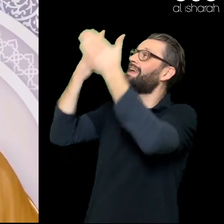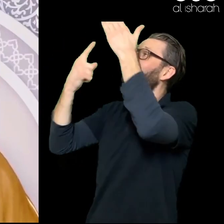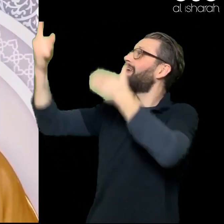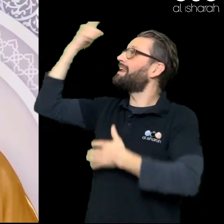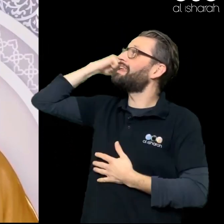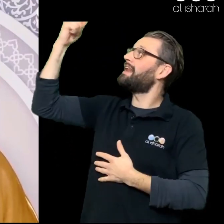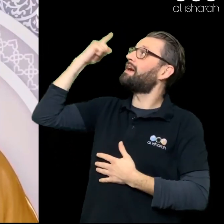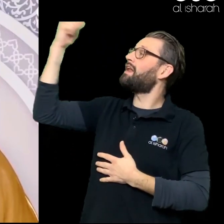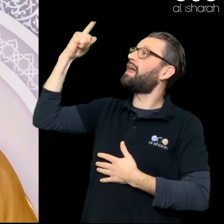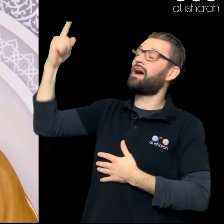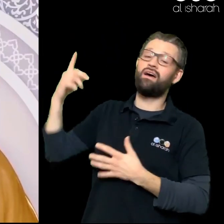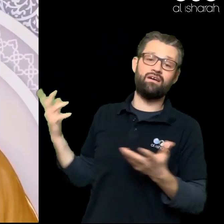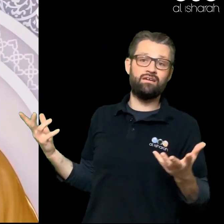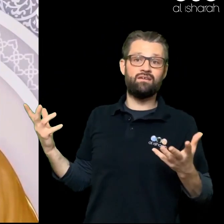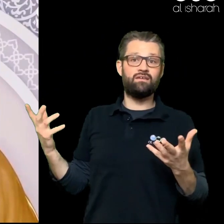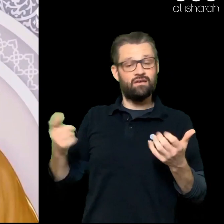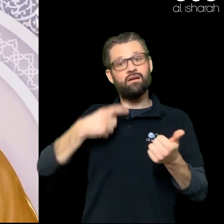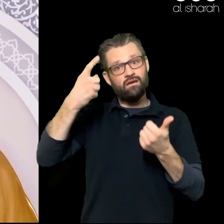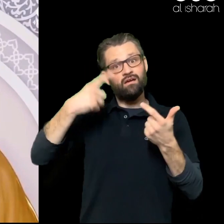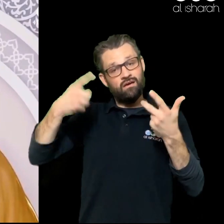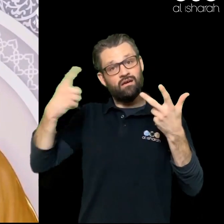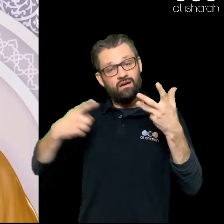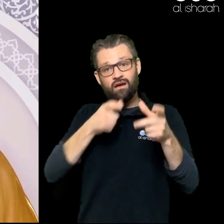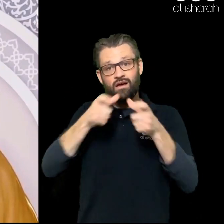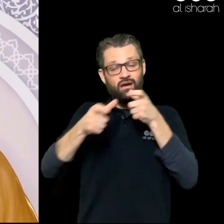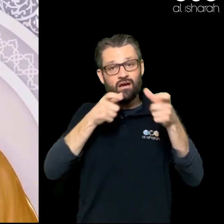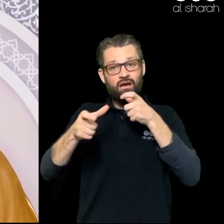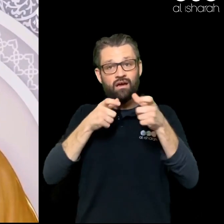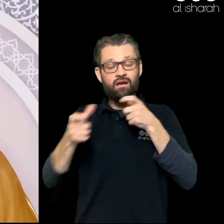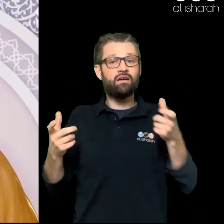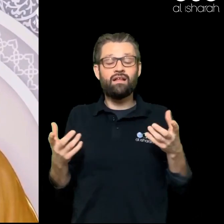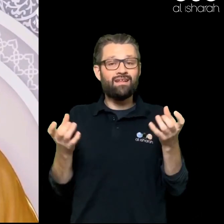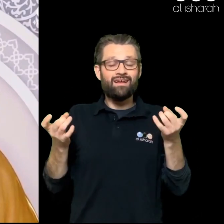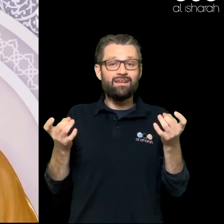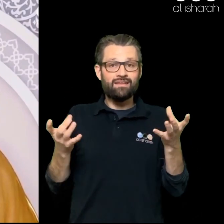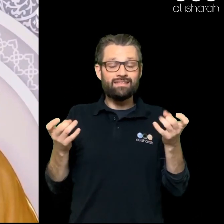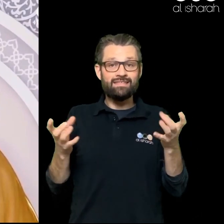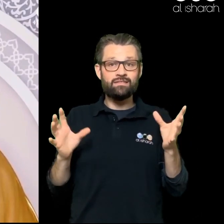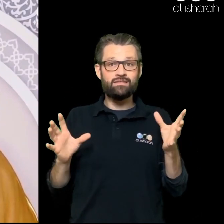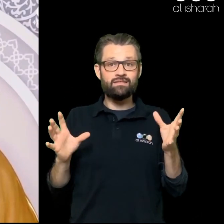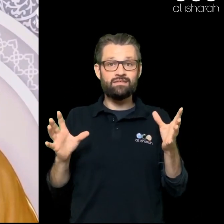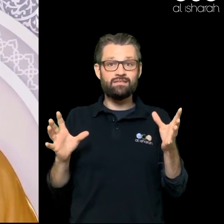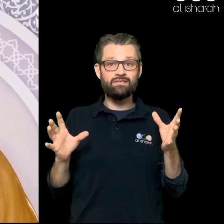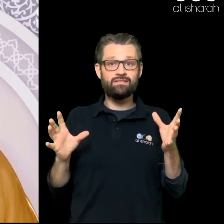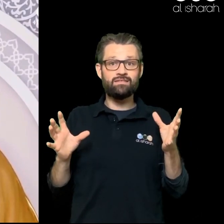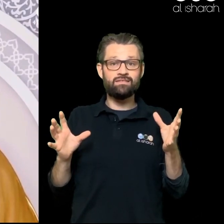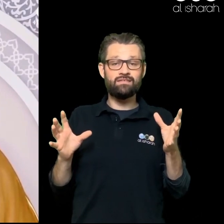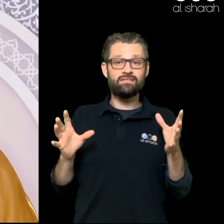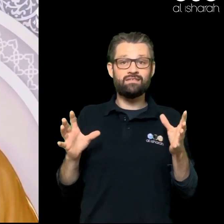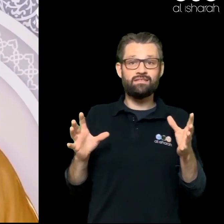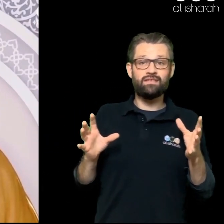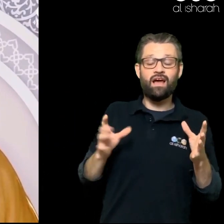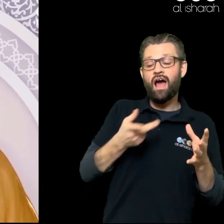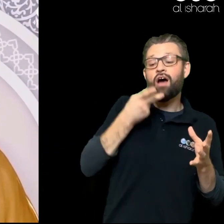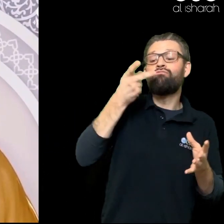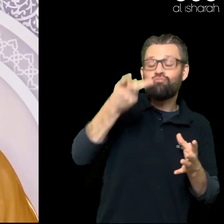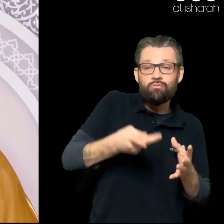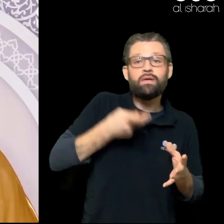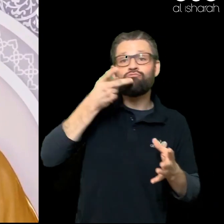remember To obey his instruction Is by far more important Than praising him and